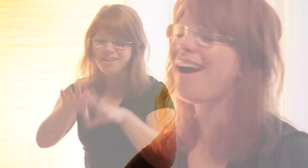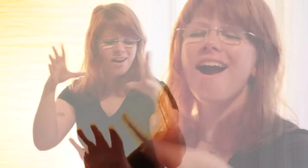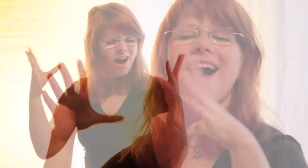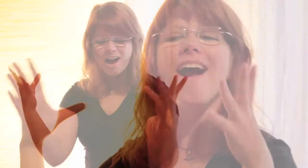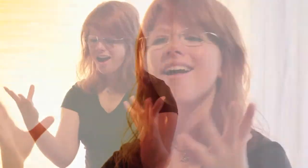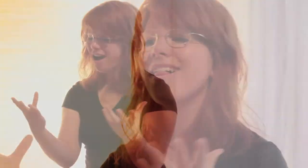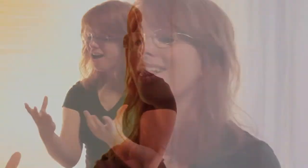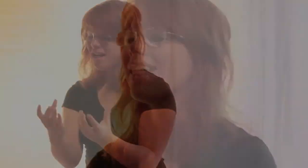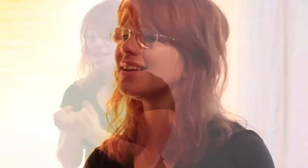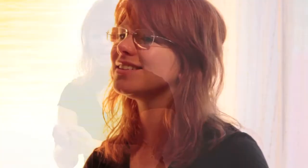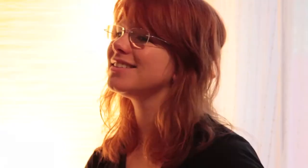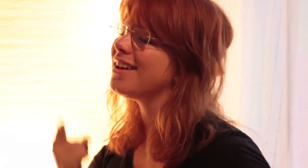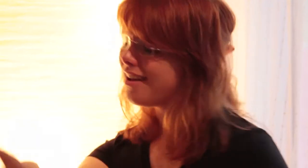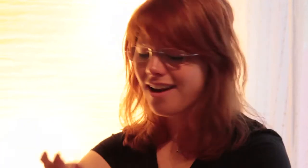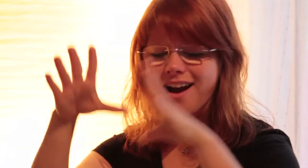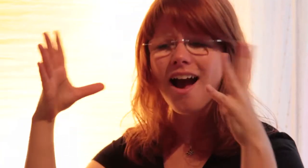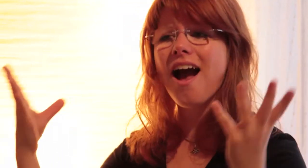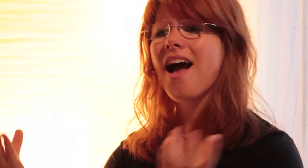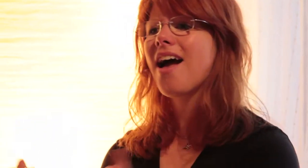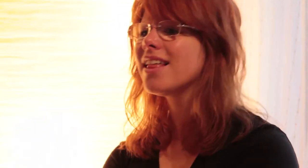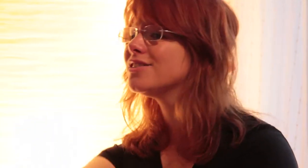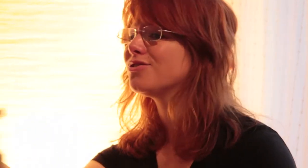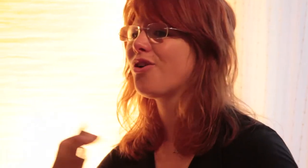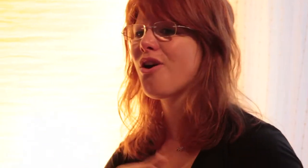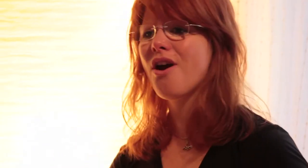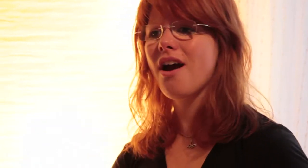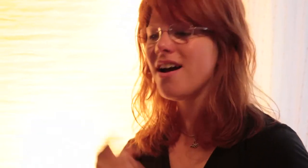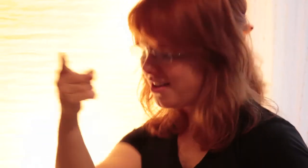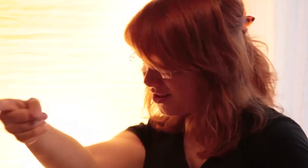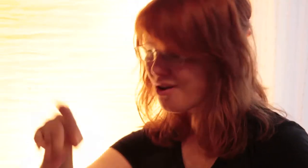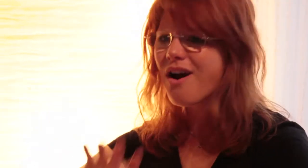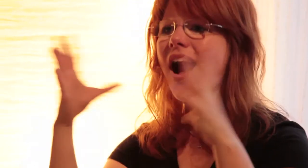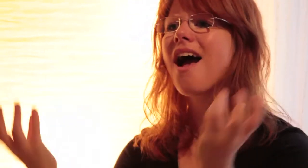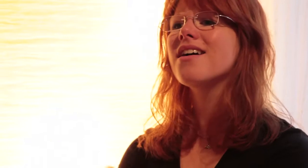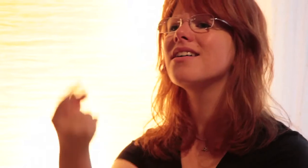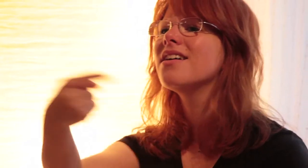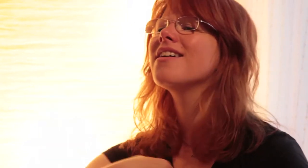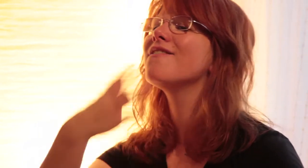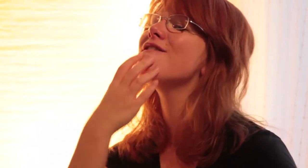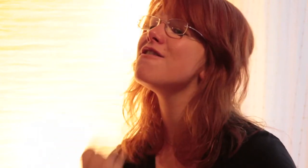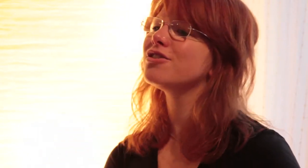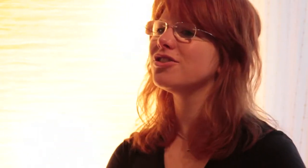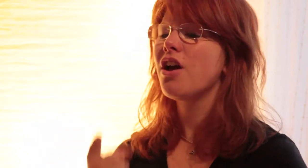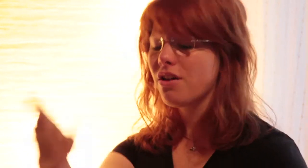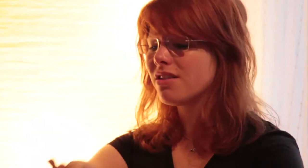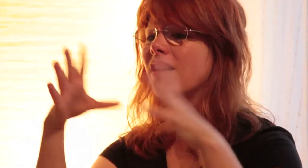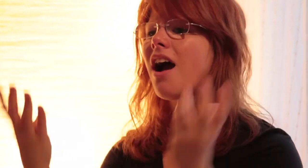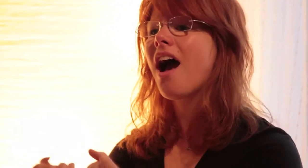everything, you're everything You're all I want, you're